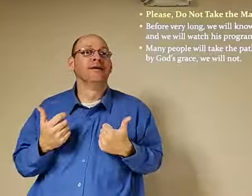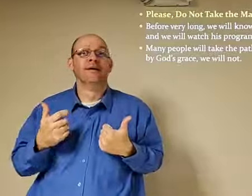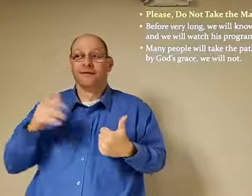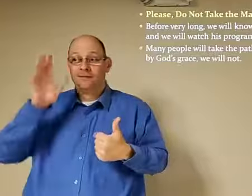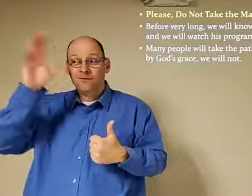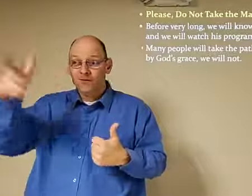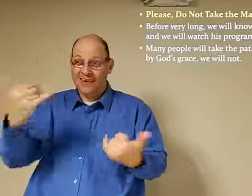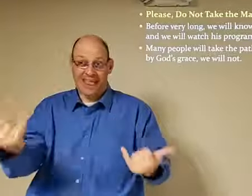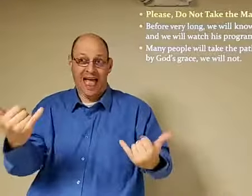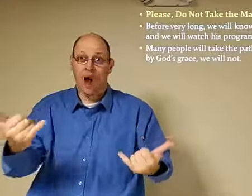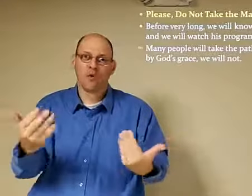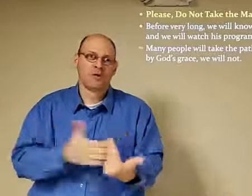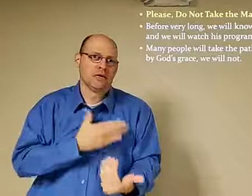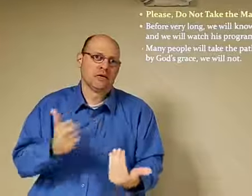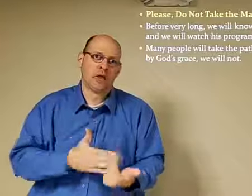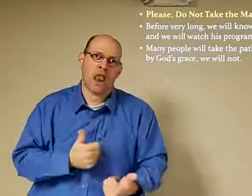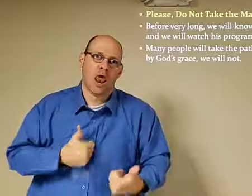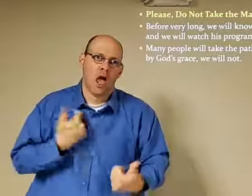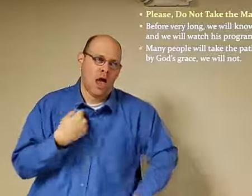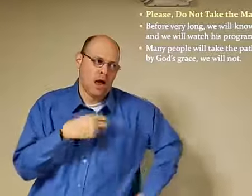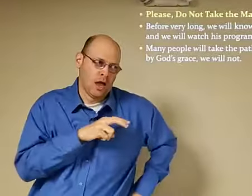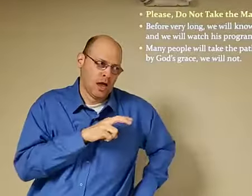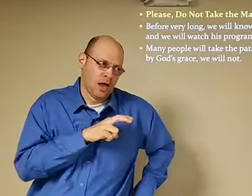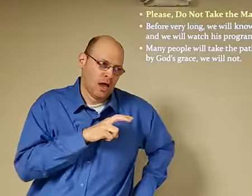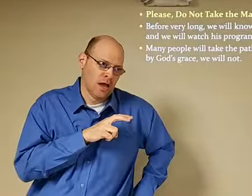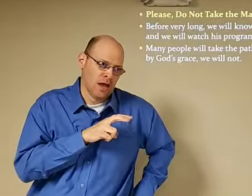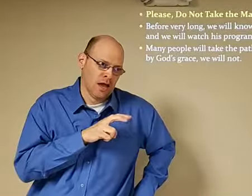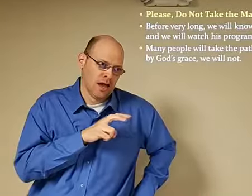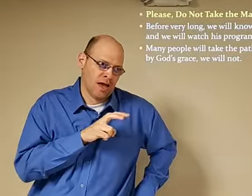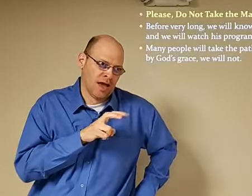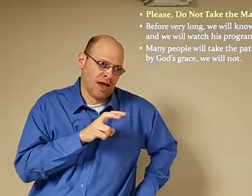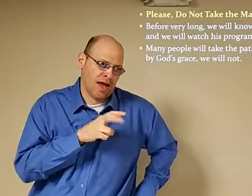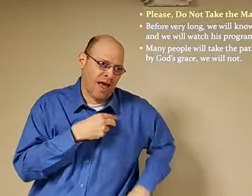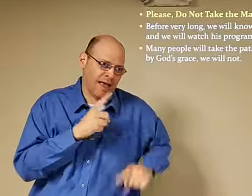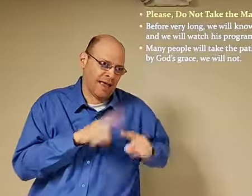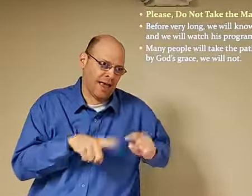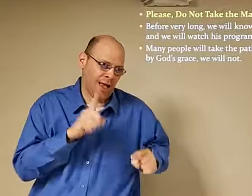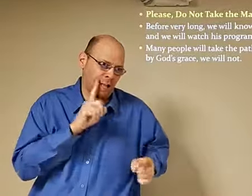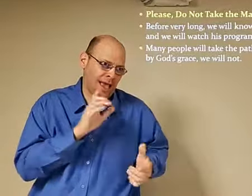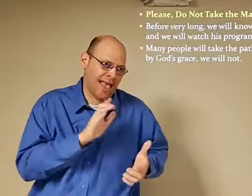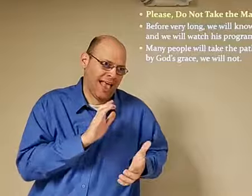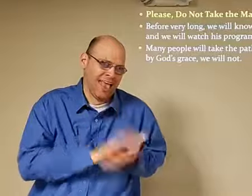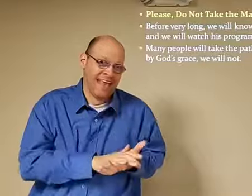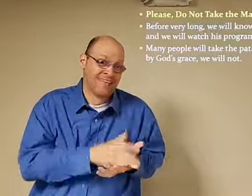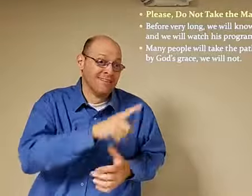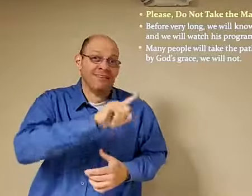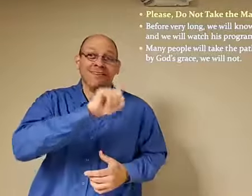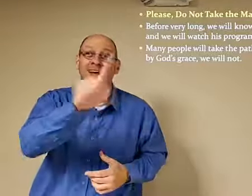they can't handle being denied their body they can't deny themselves anything